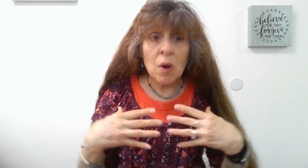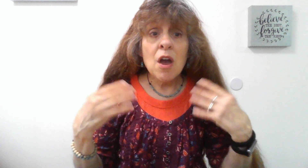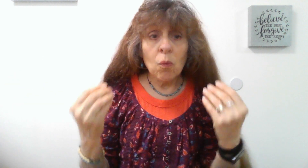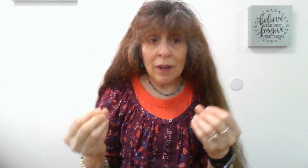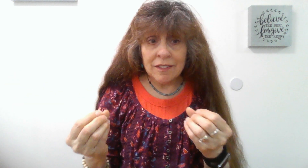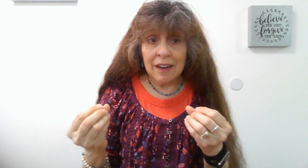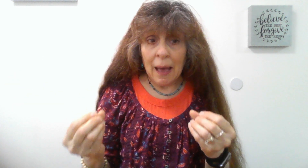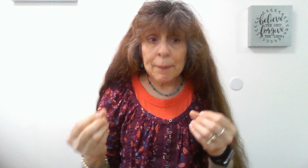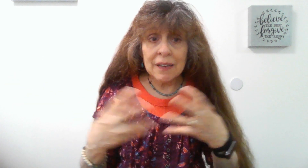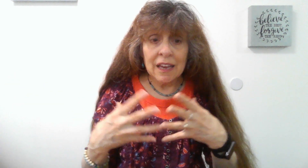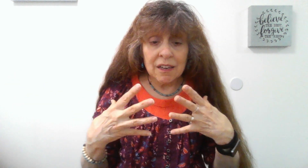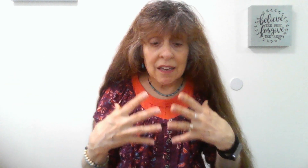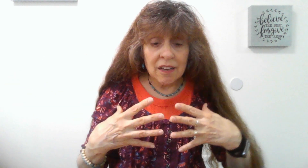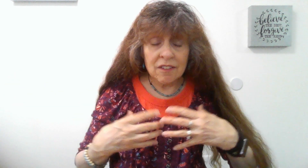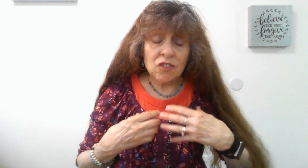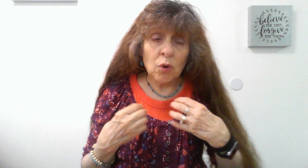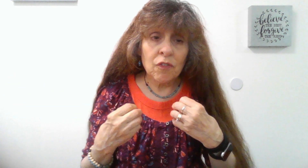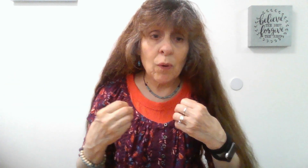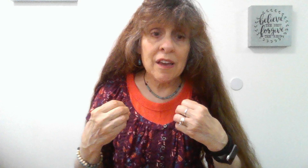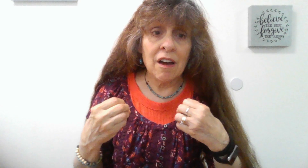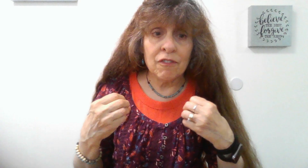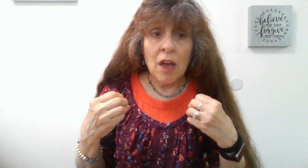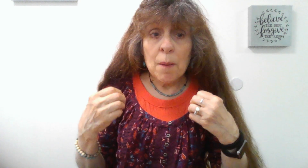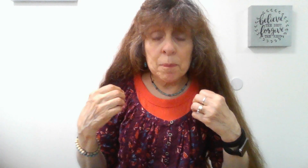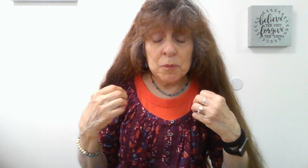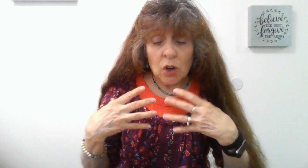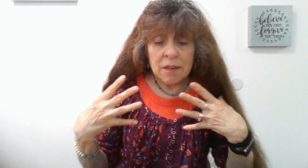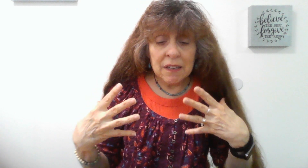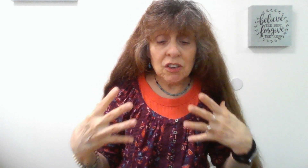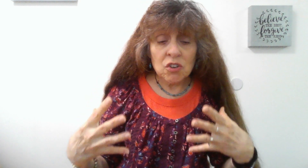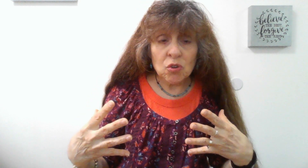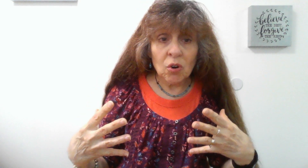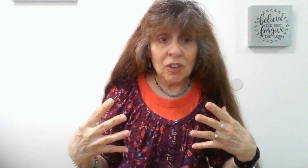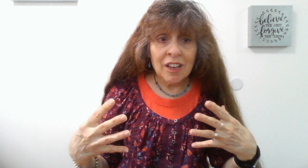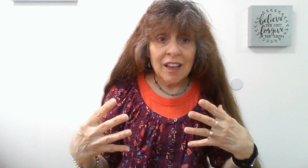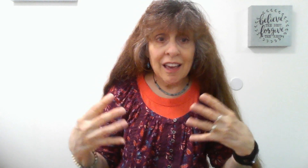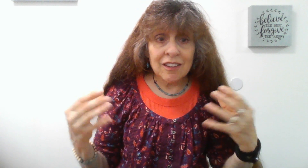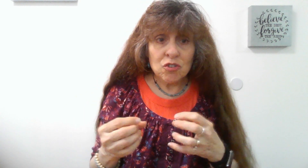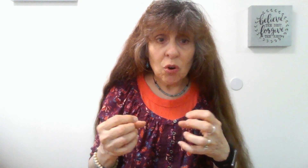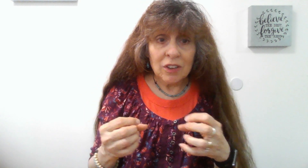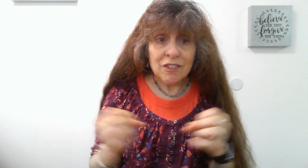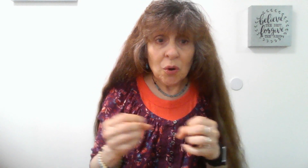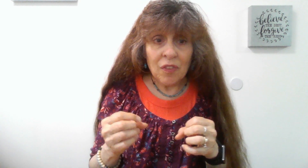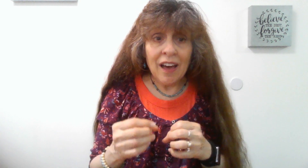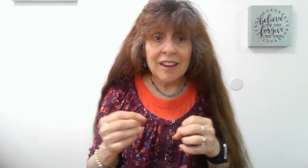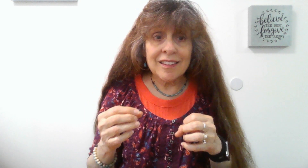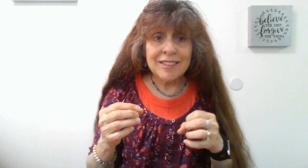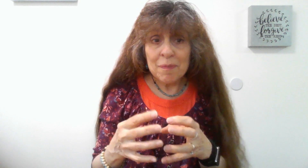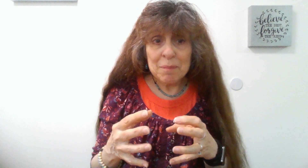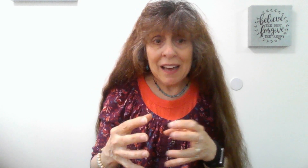what's going to happen. And it's sort of a way of trying to be in control, and control it so that something bad